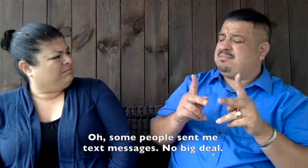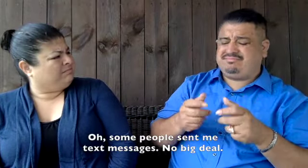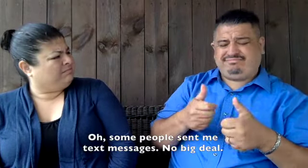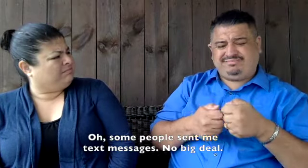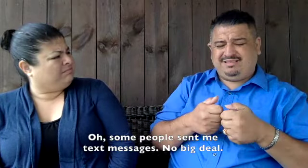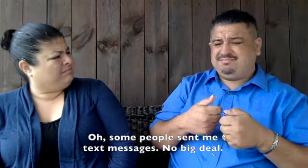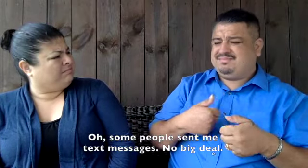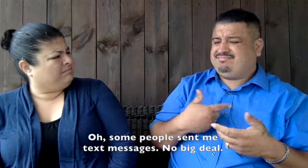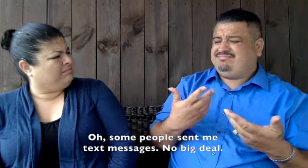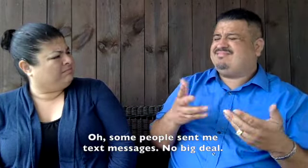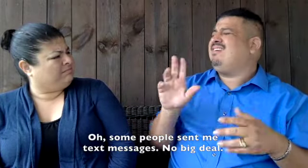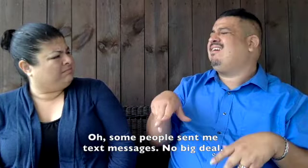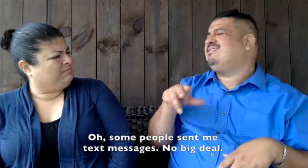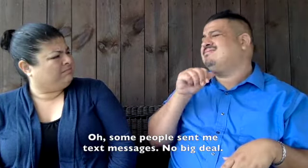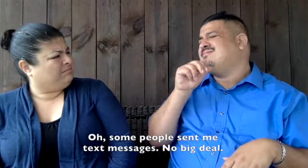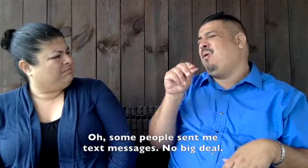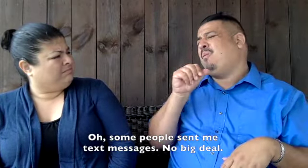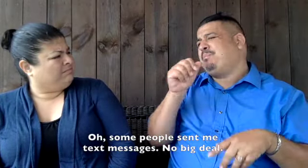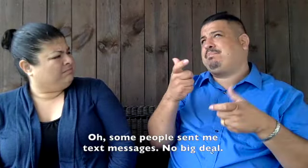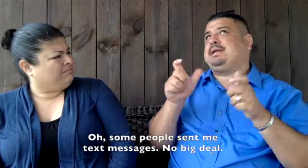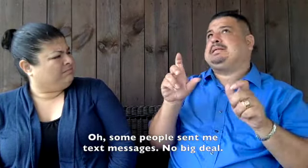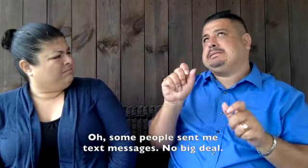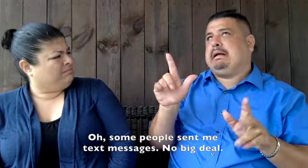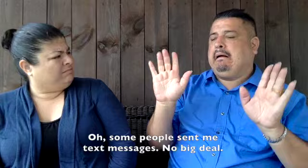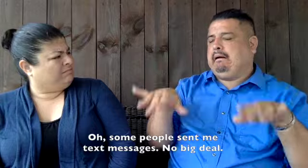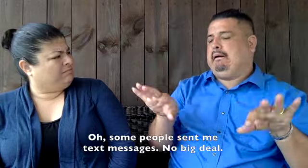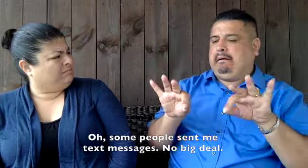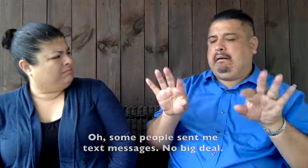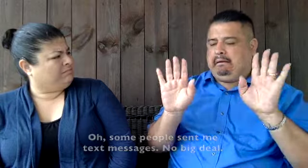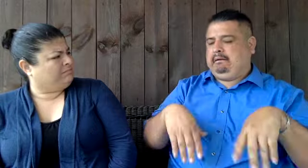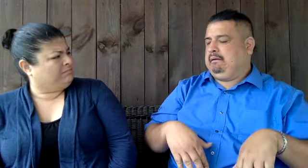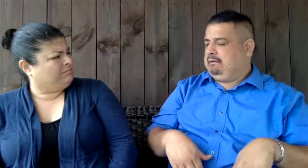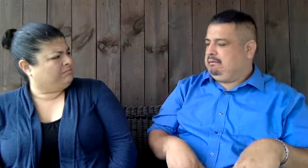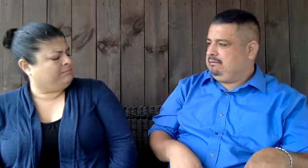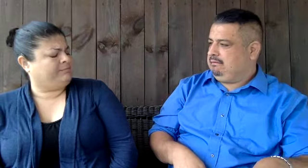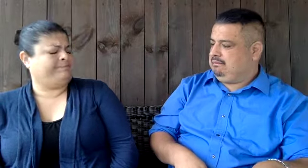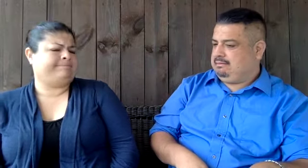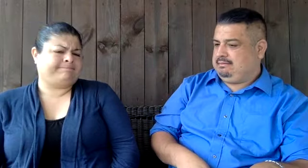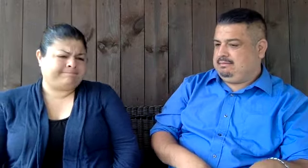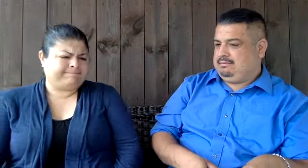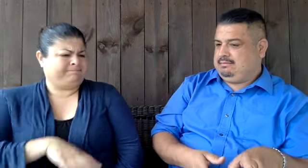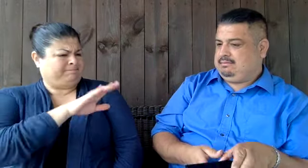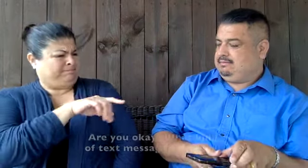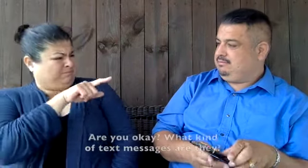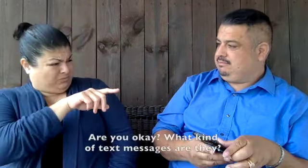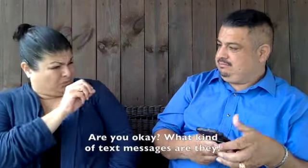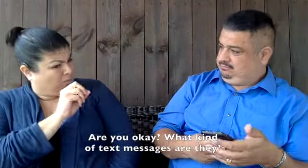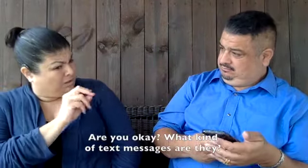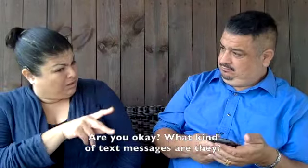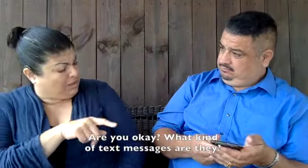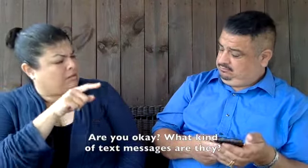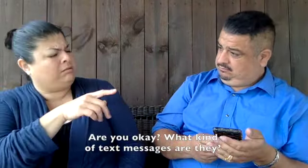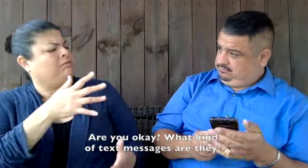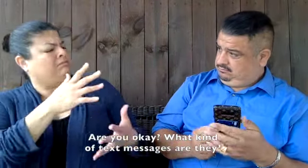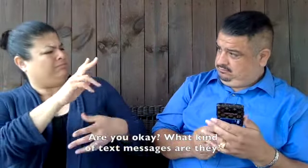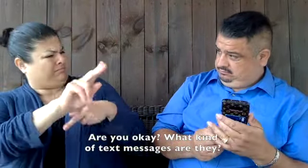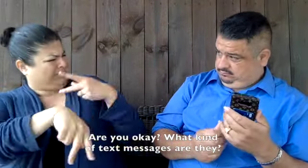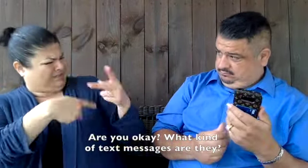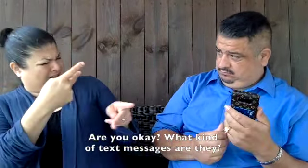text no big deal are you okay what